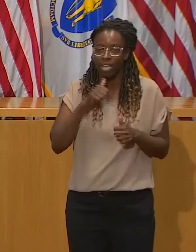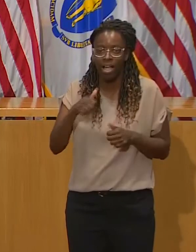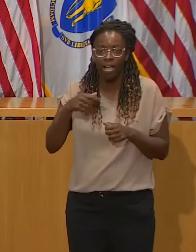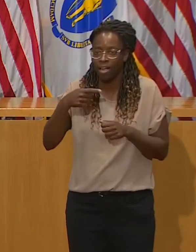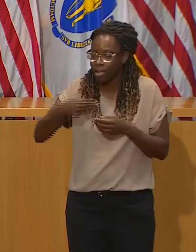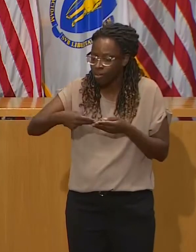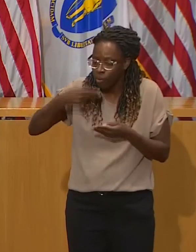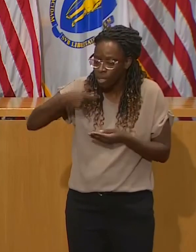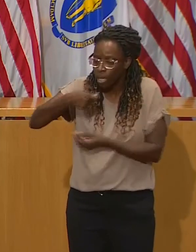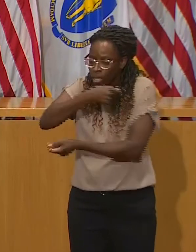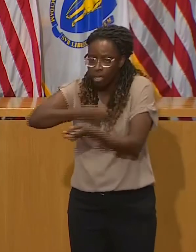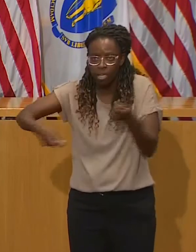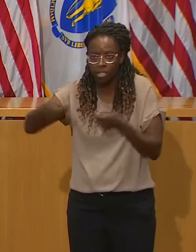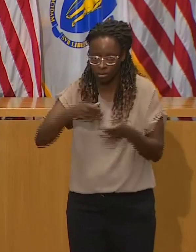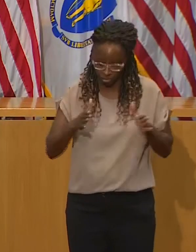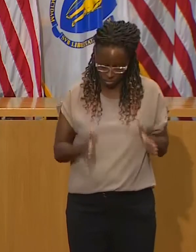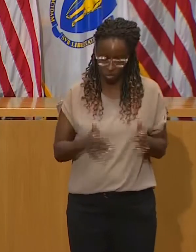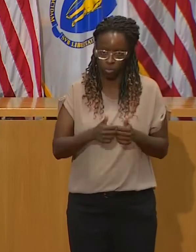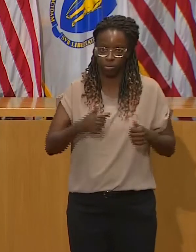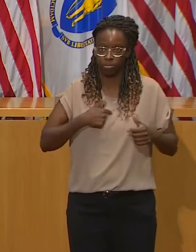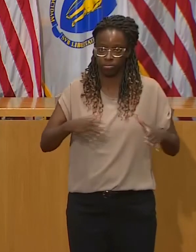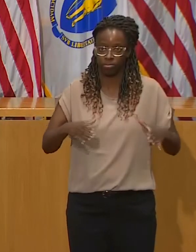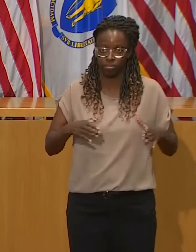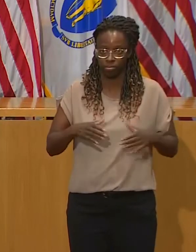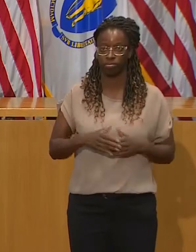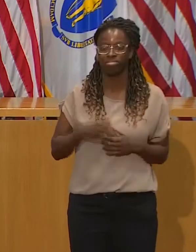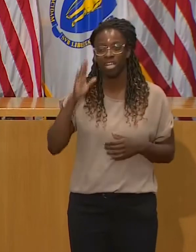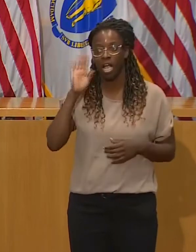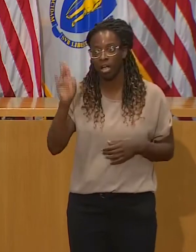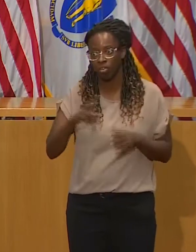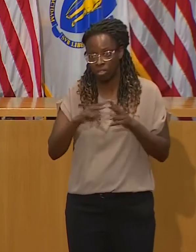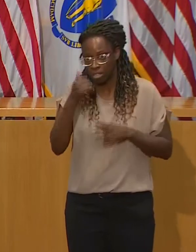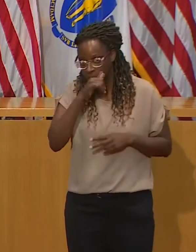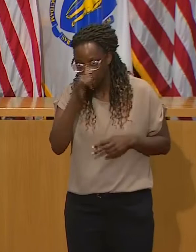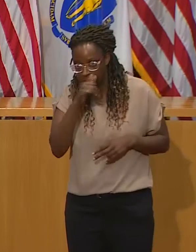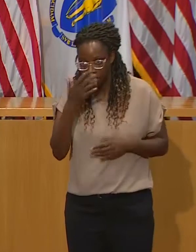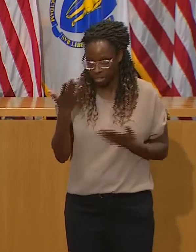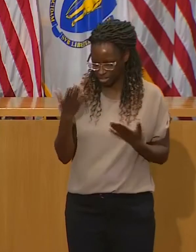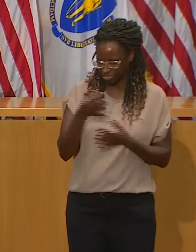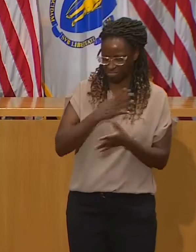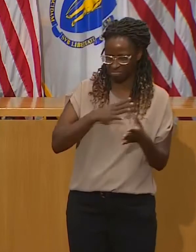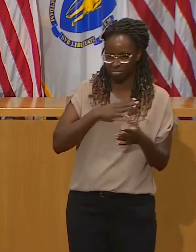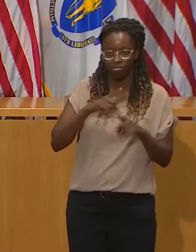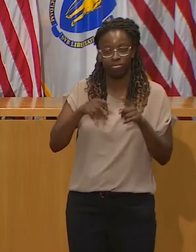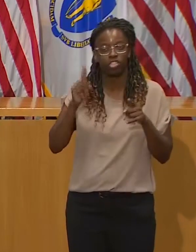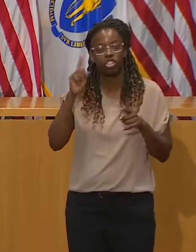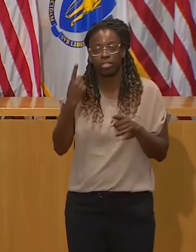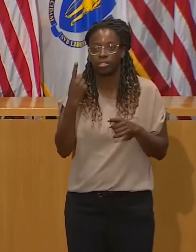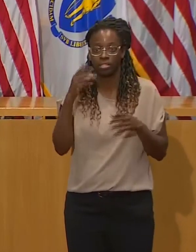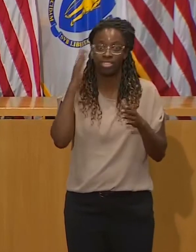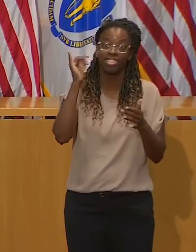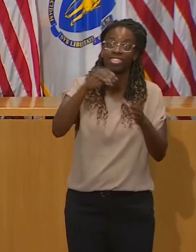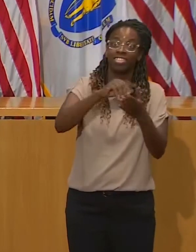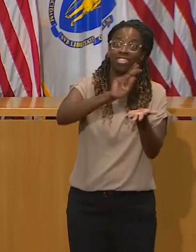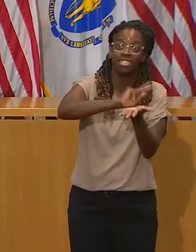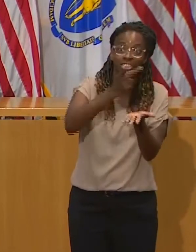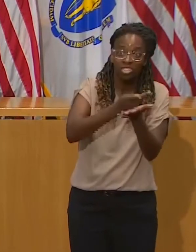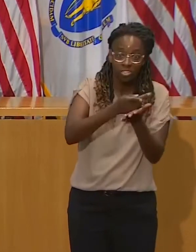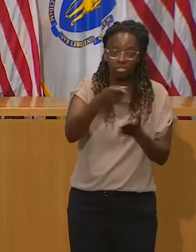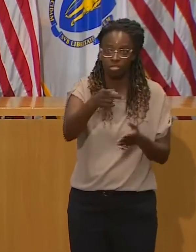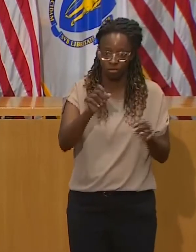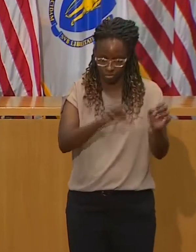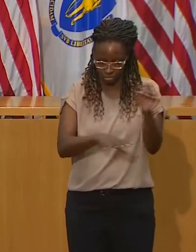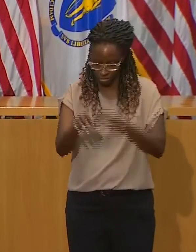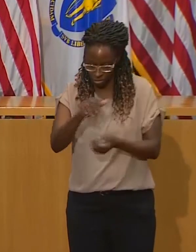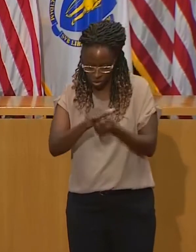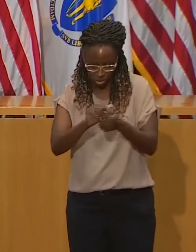coverings on, right, doing, like, sort of creating plates for people, and then literally serving people at the table so you're not even